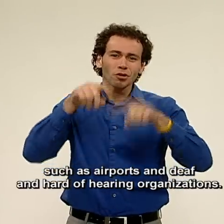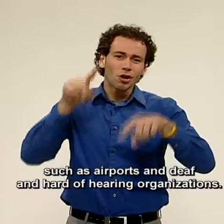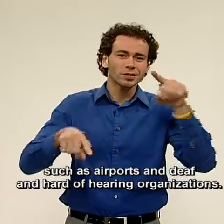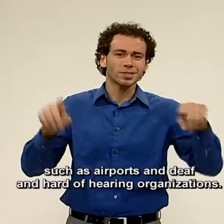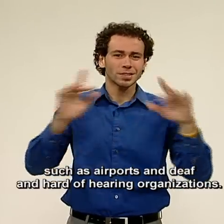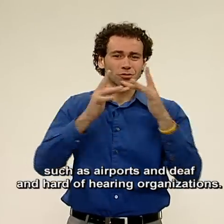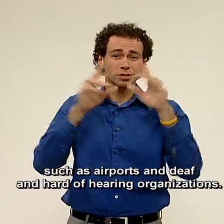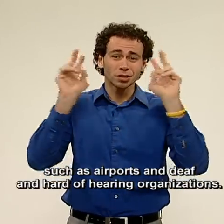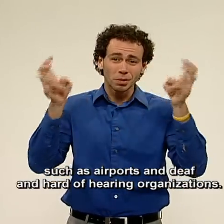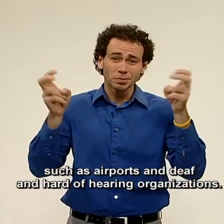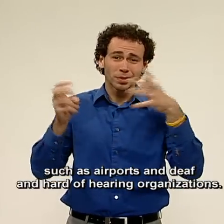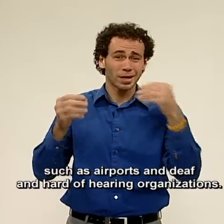organizations.